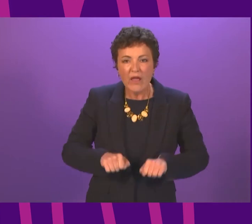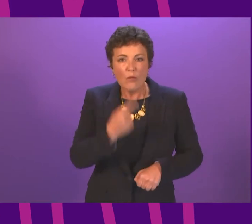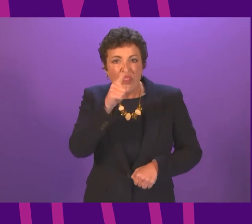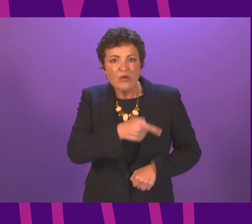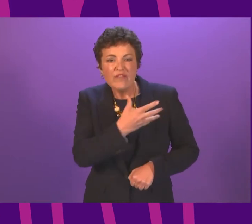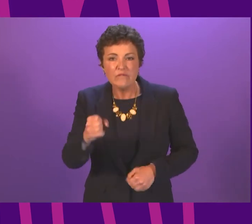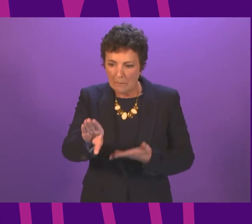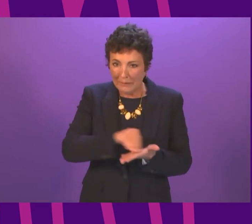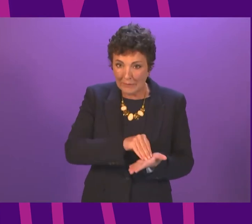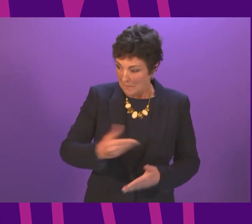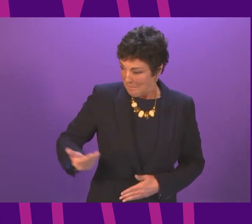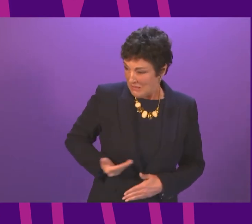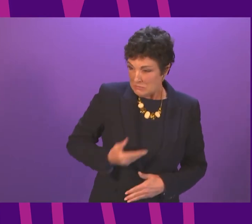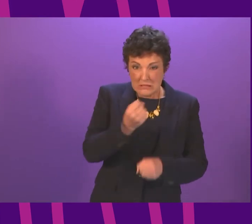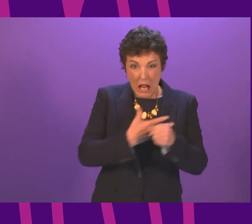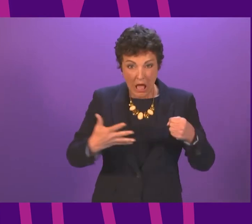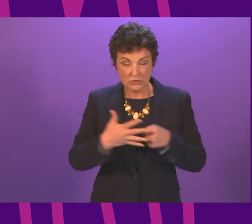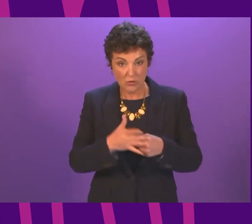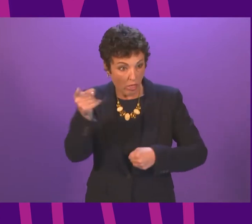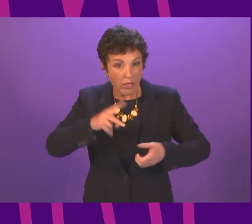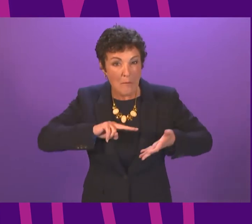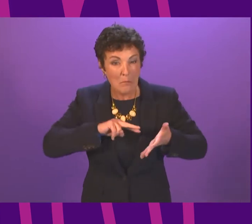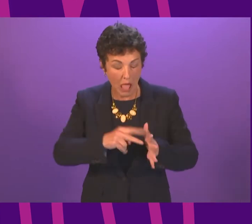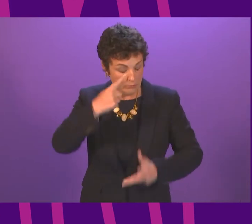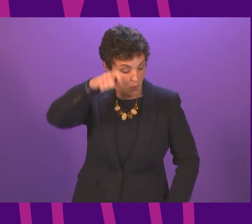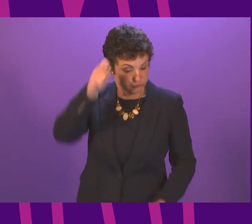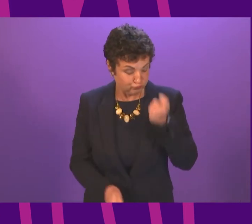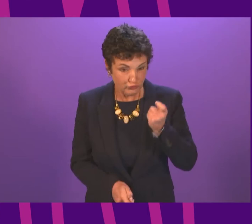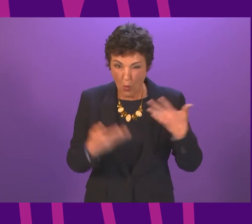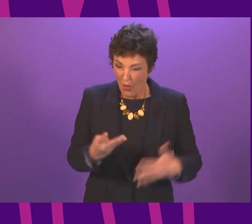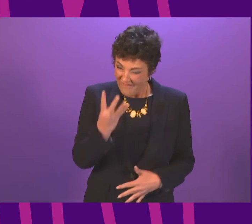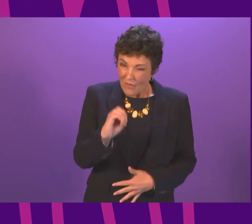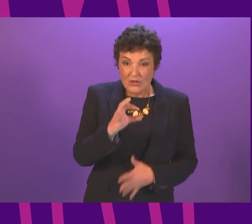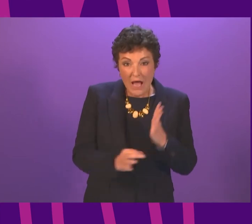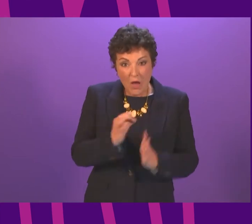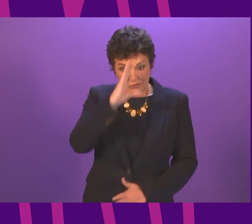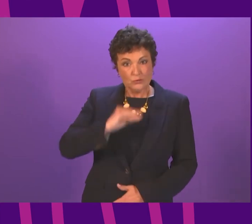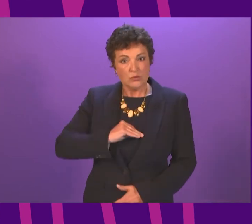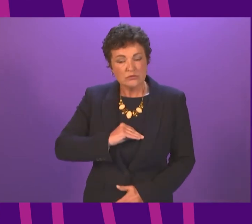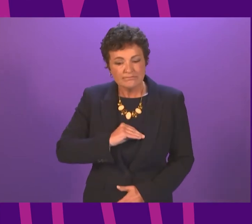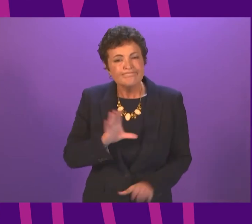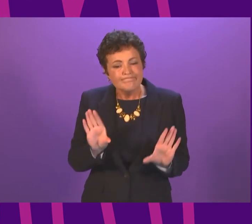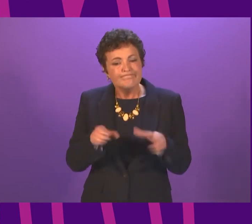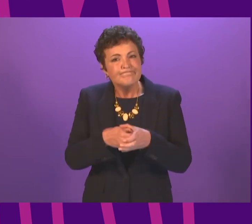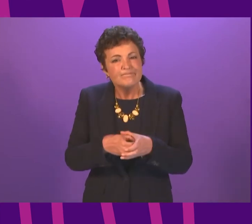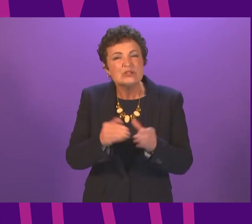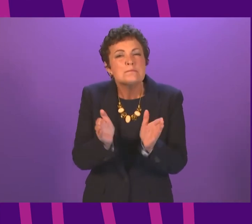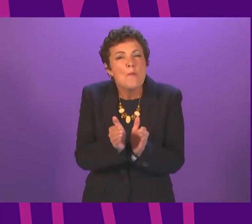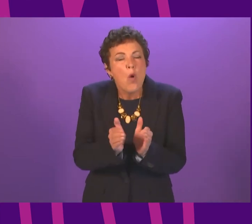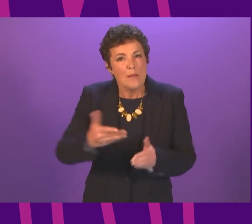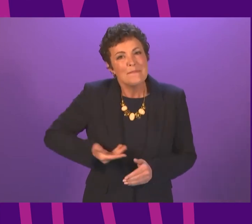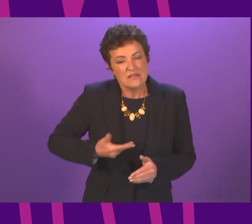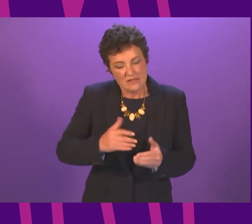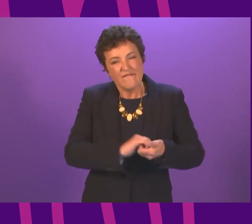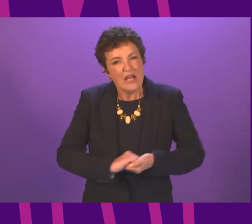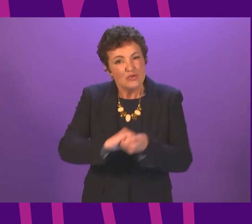Businesses in Glasgow have had their plans upturned at 48 hours' notice. The Federation of Small Businesses called that the latest